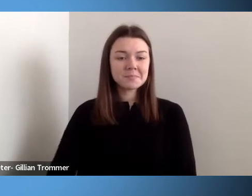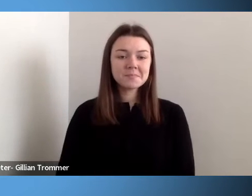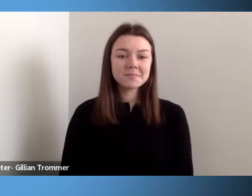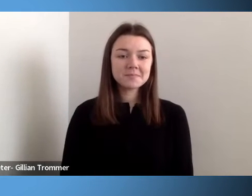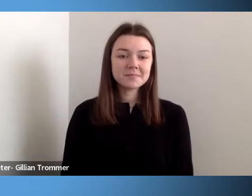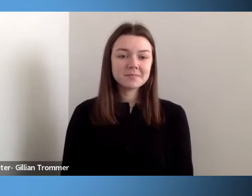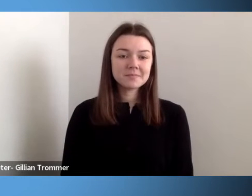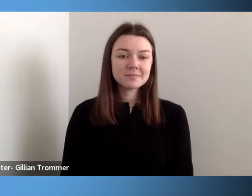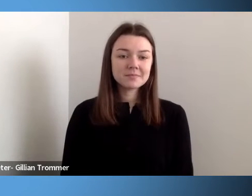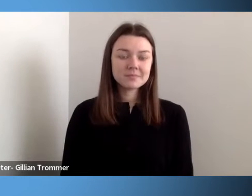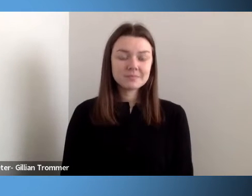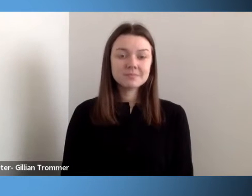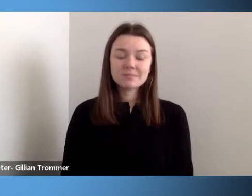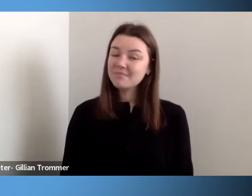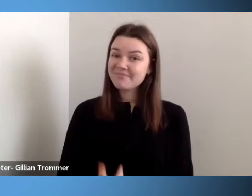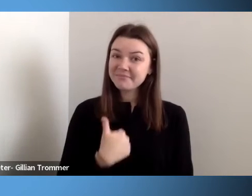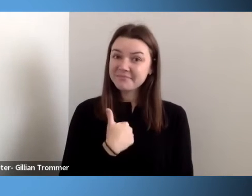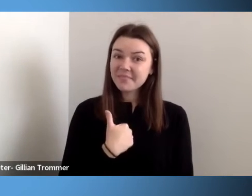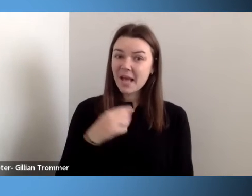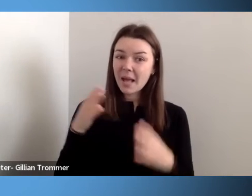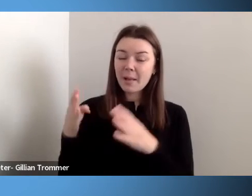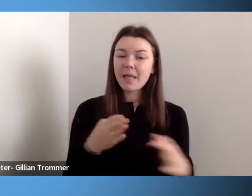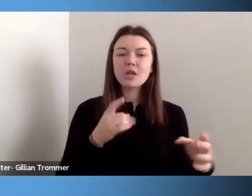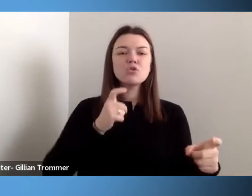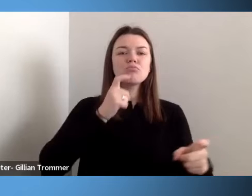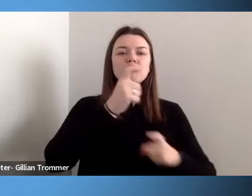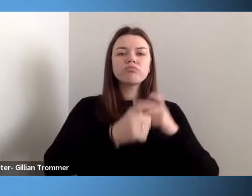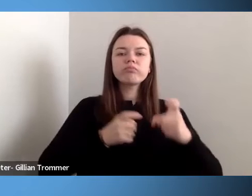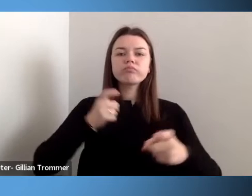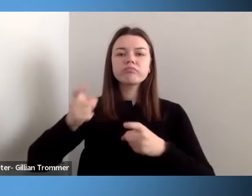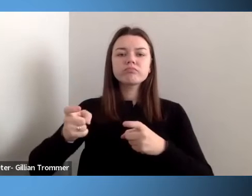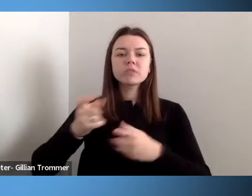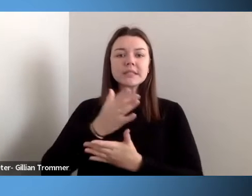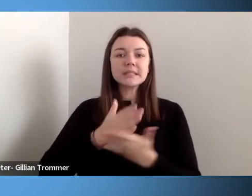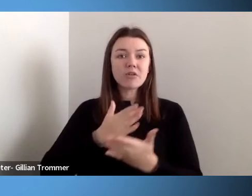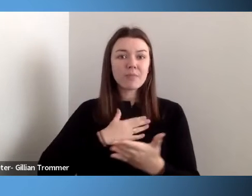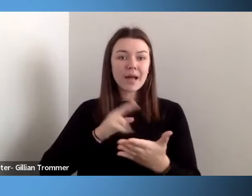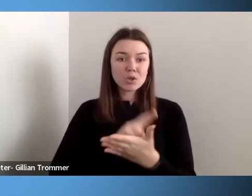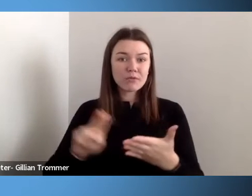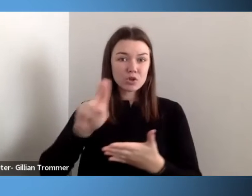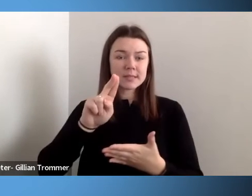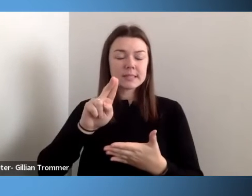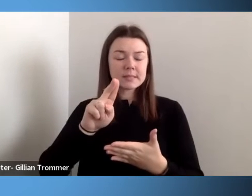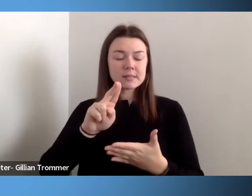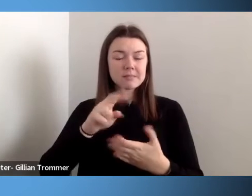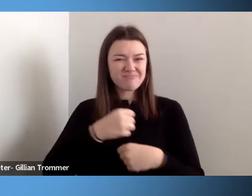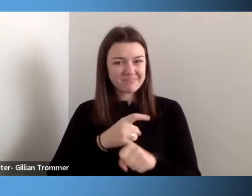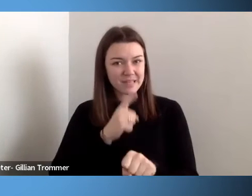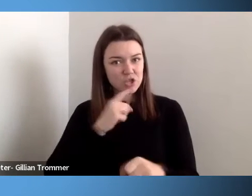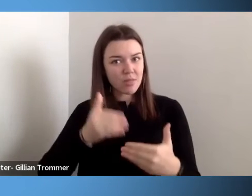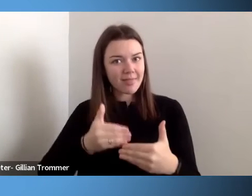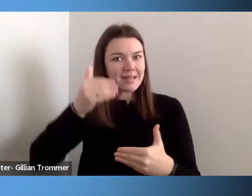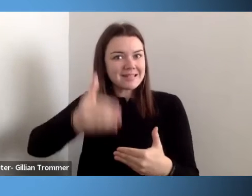gift to some of my universities to ensure that the next generation of students with disabilities